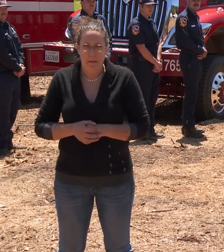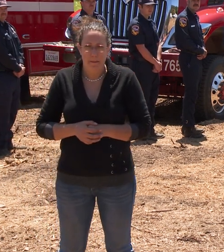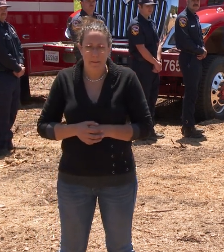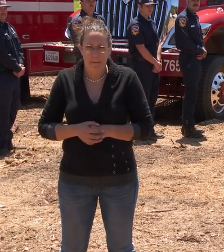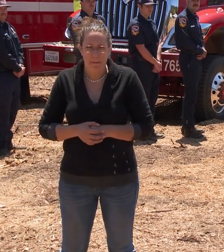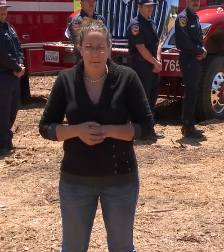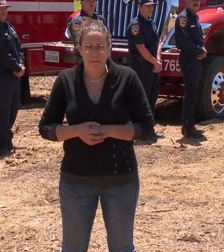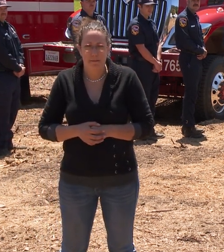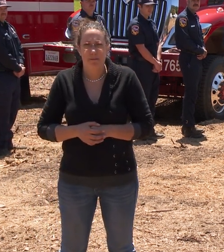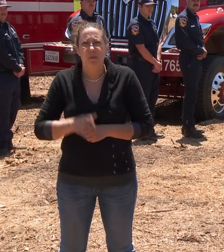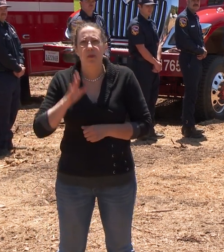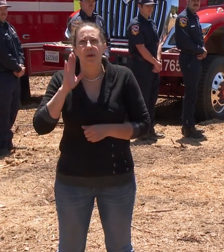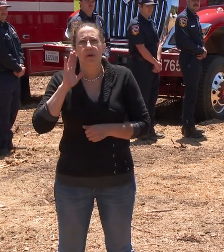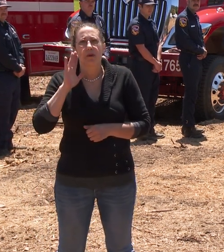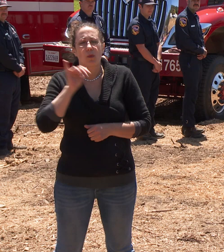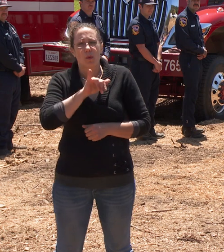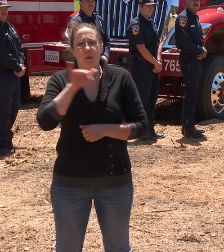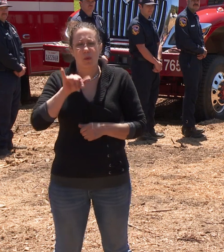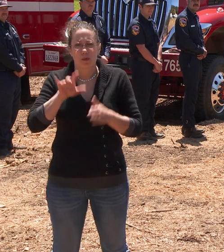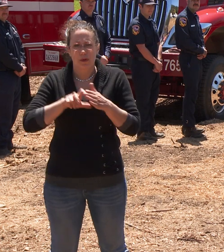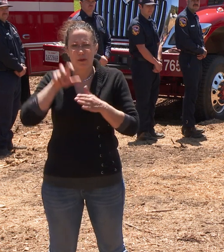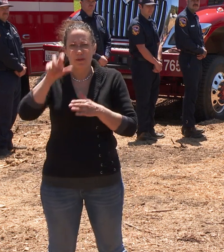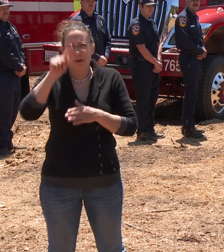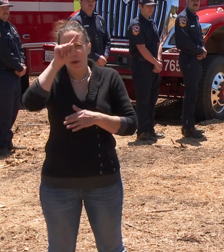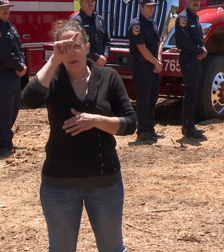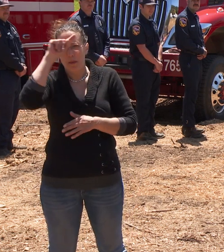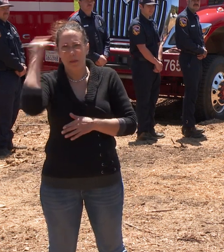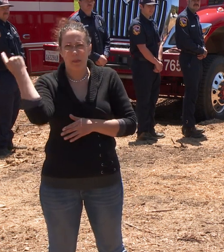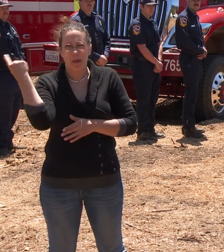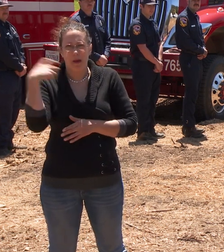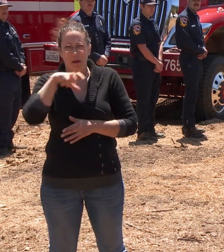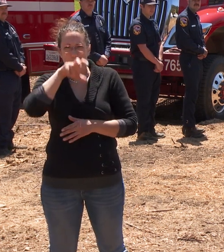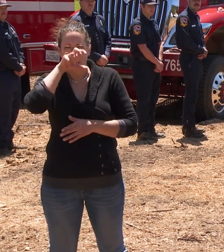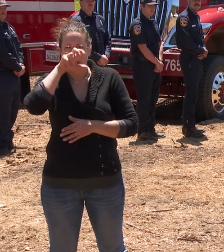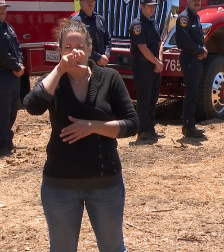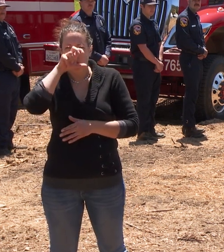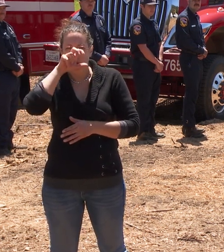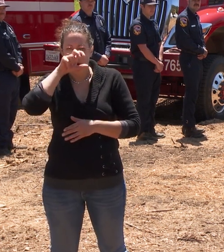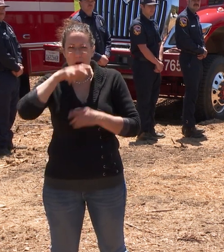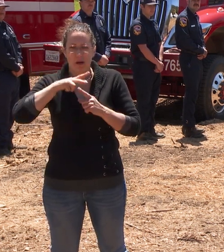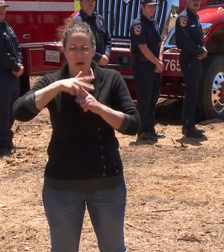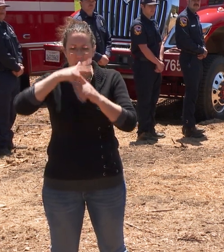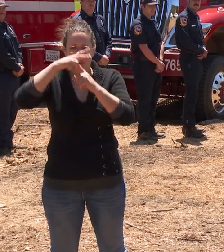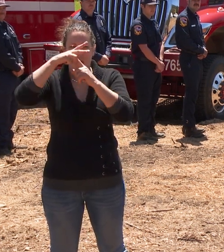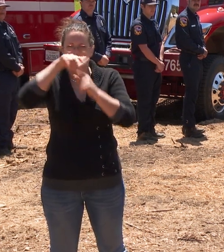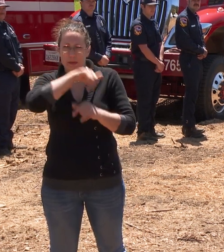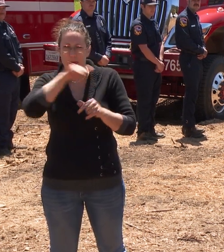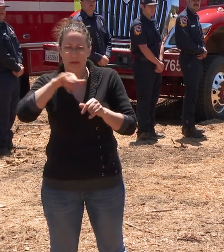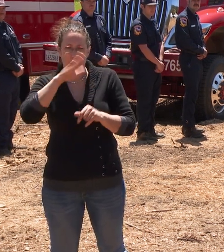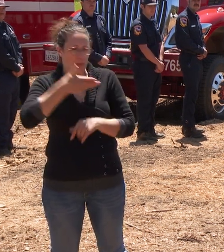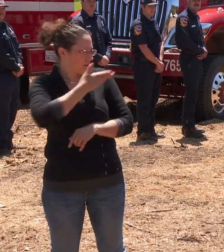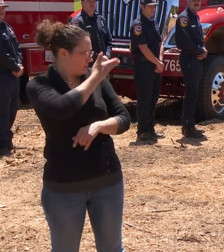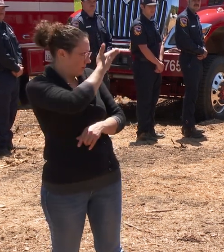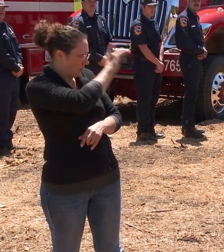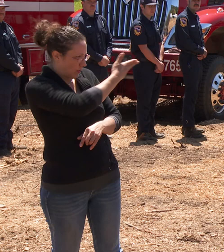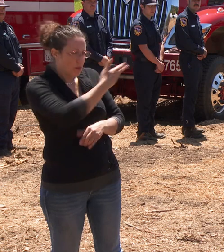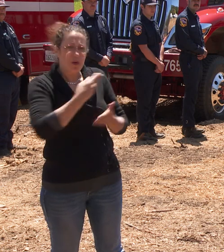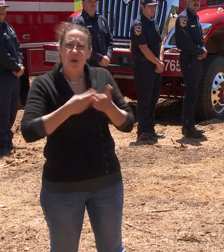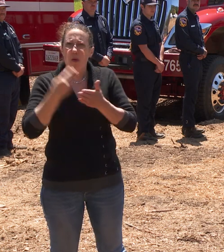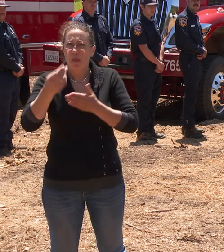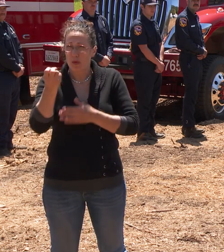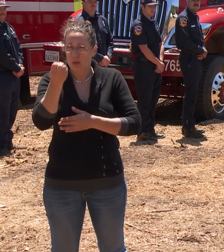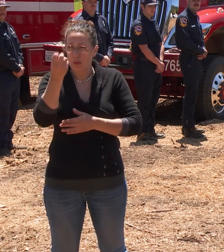We also invested in the Firehawk or Blackhawk helicopters like the one that is sitting behind me. Initially, we purchased 12